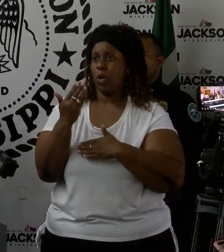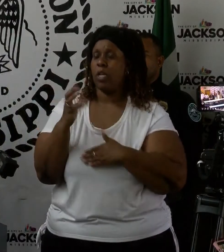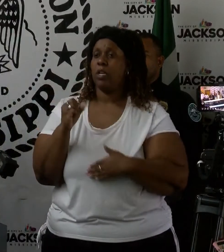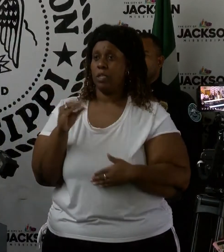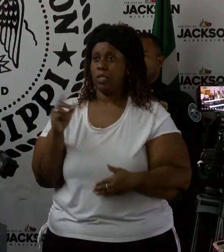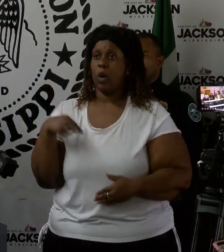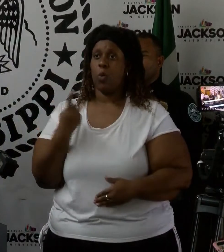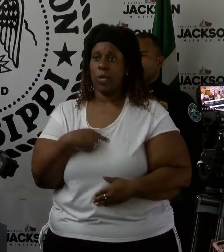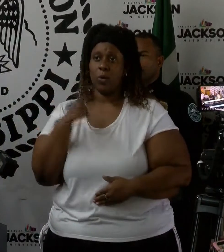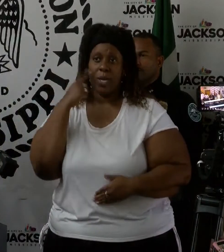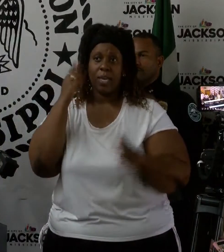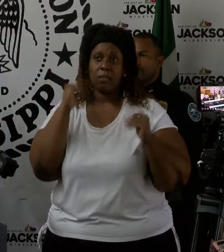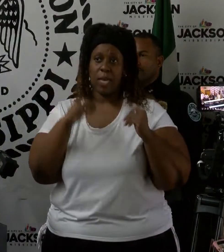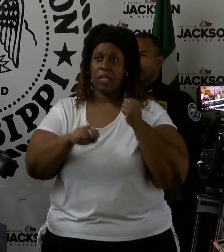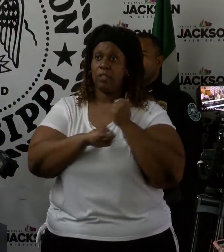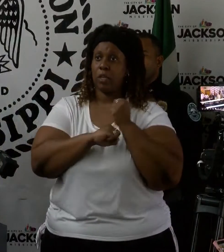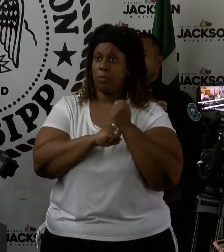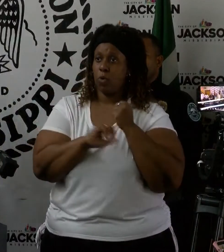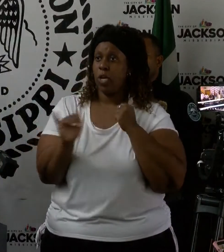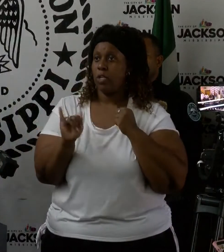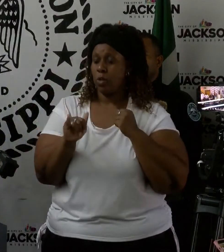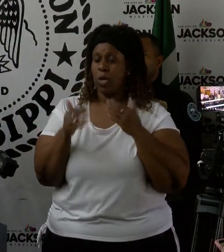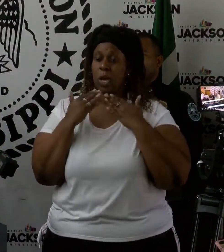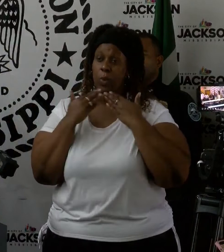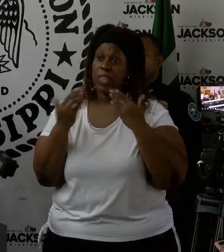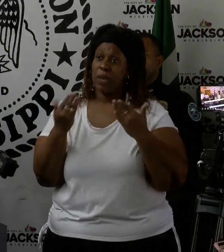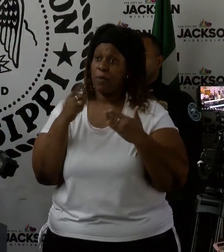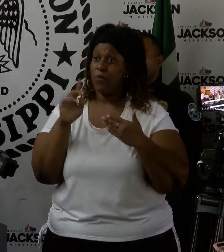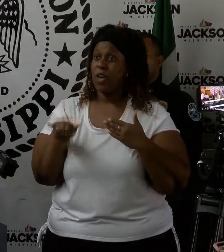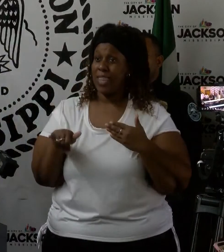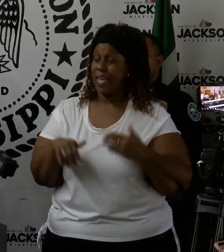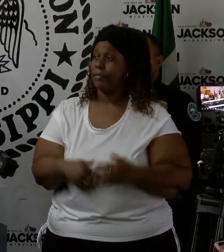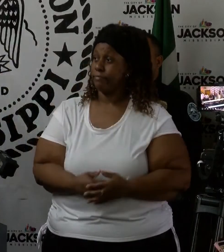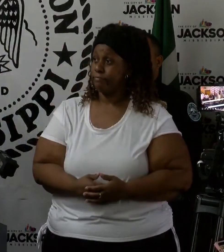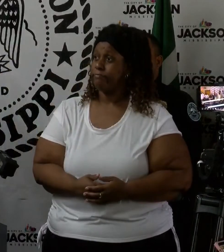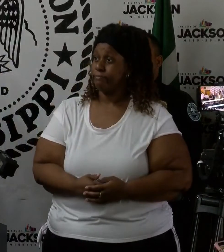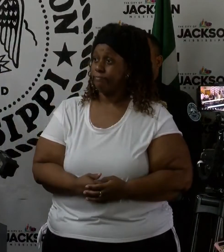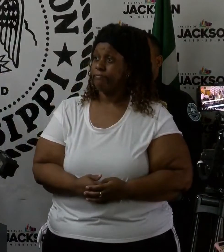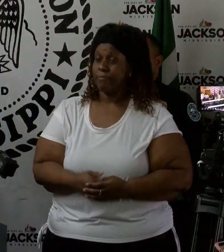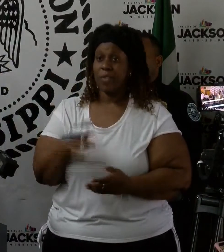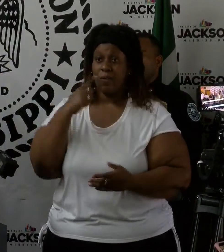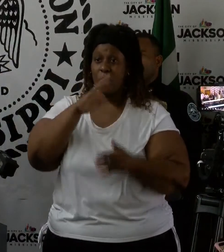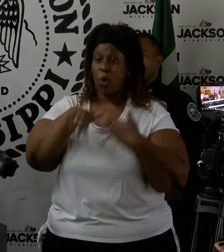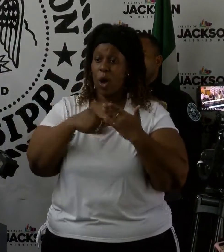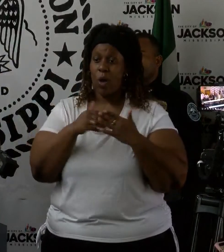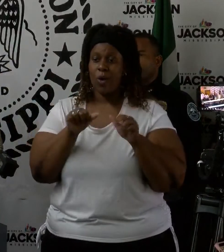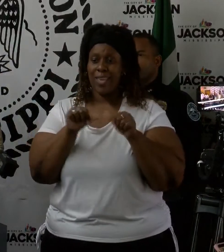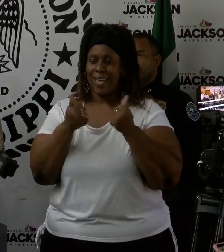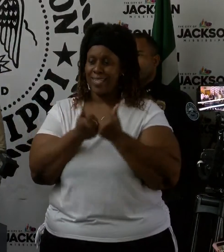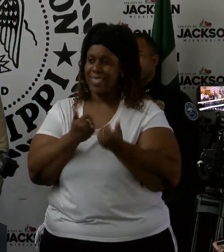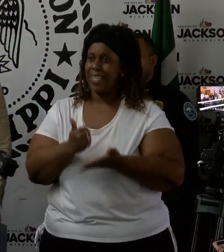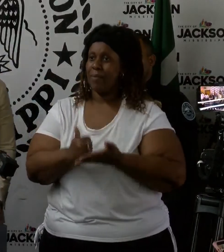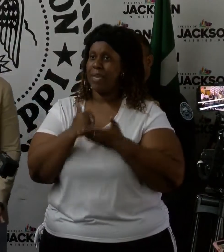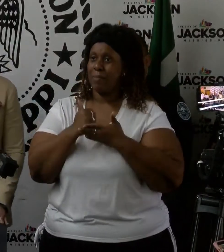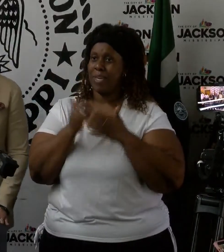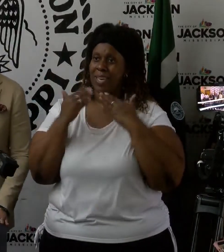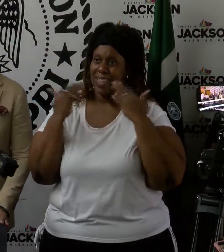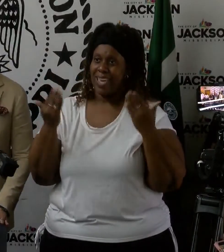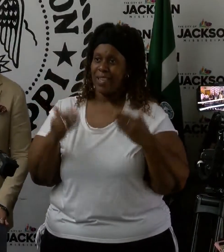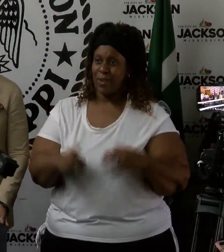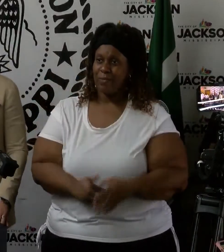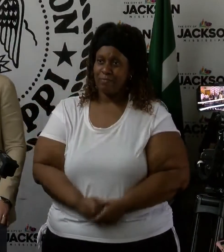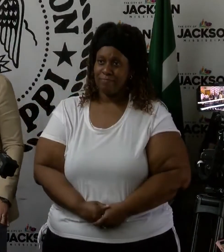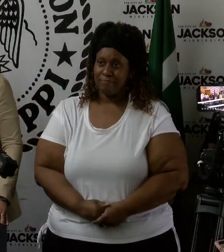we do expect their support, and we're grateful for it as we are for all the agencies that have been helping us. All right.